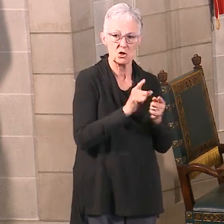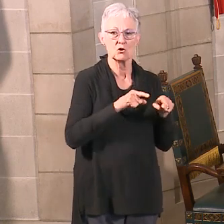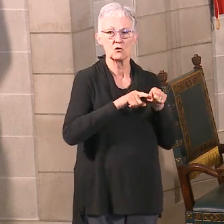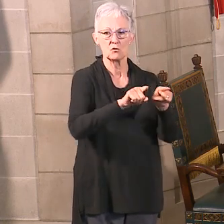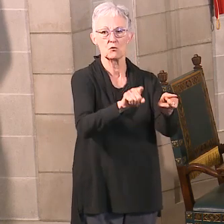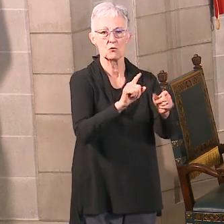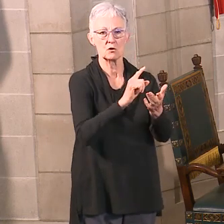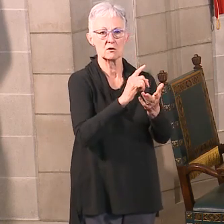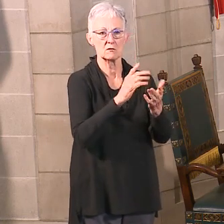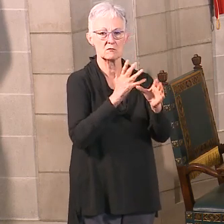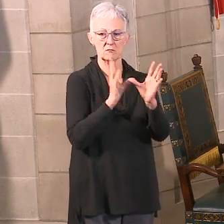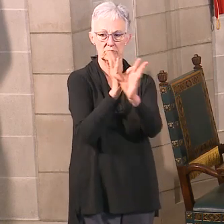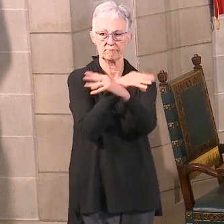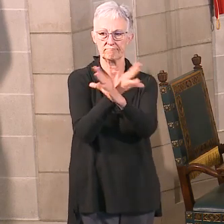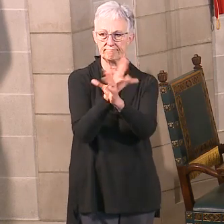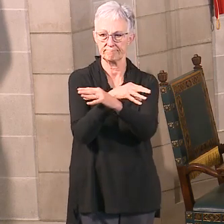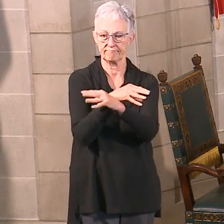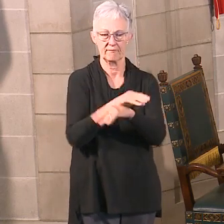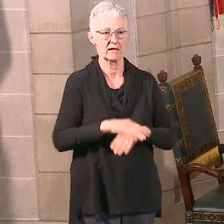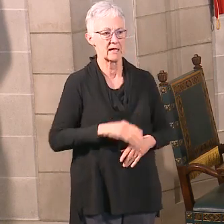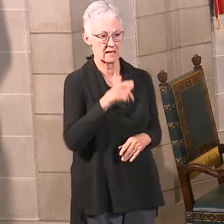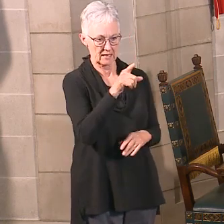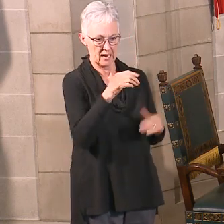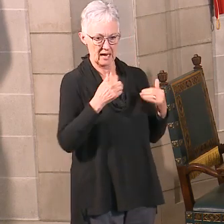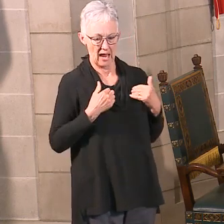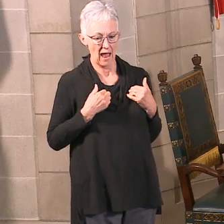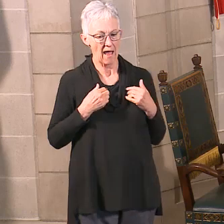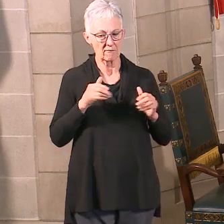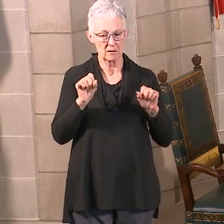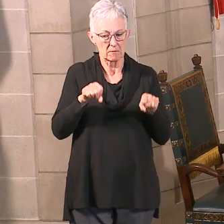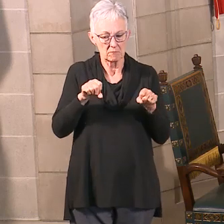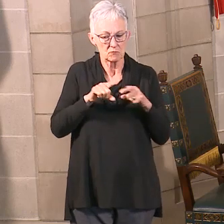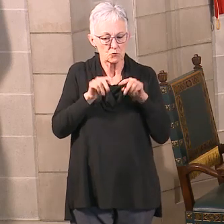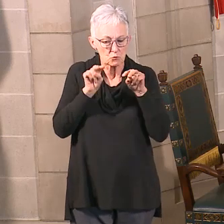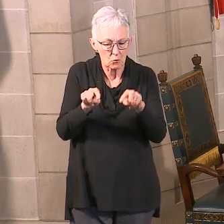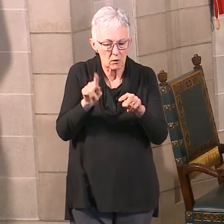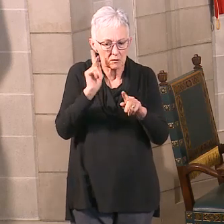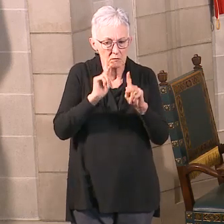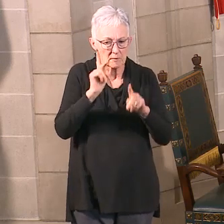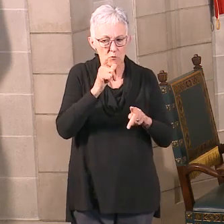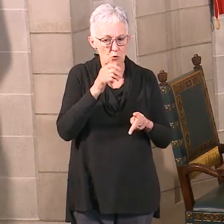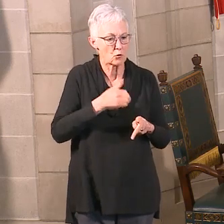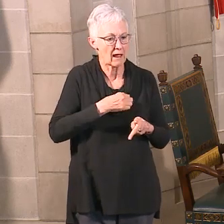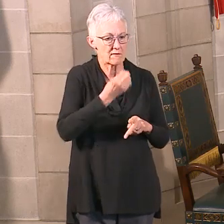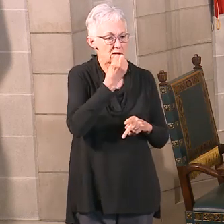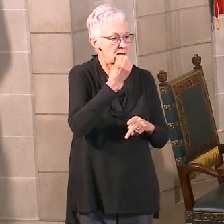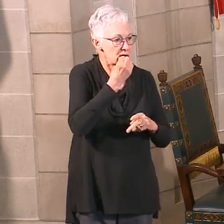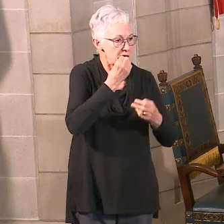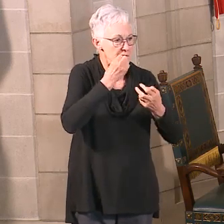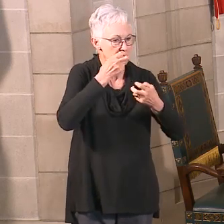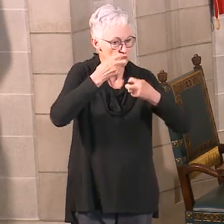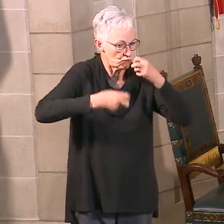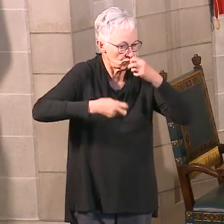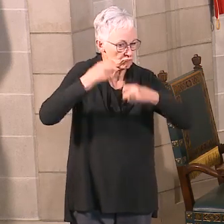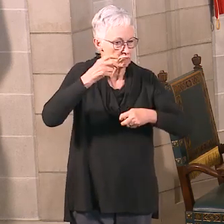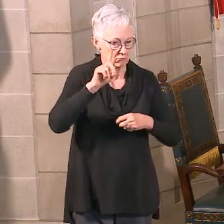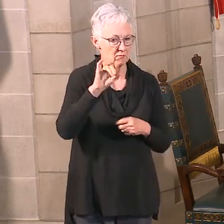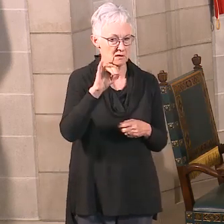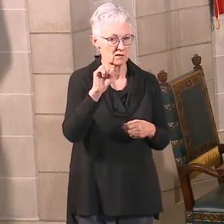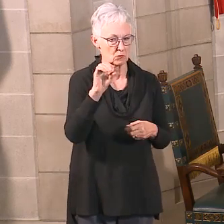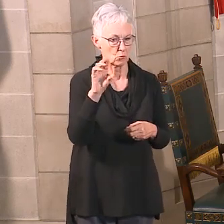disorder program virtually, doing meal monitoring, nutrition counseling, individual and family therapy,